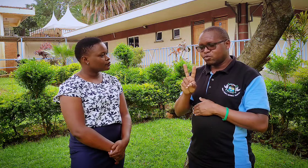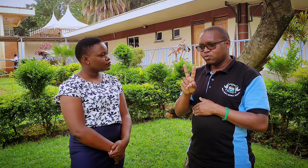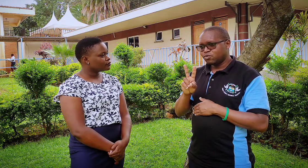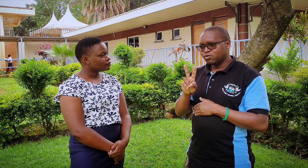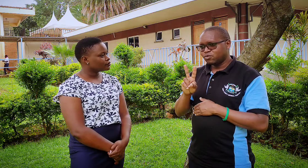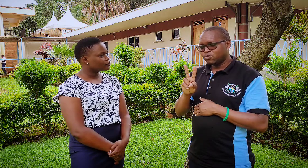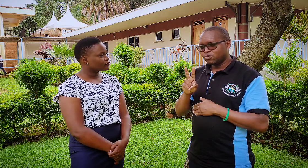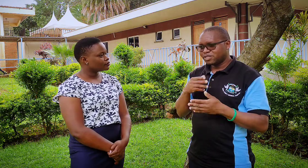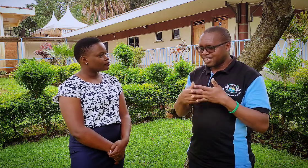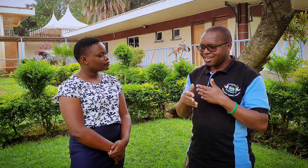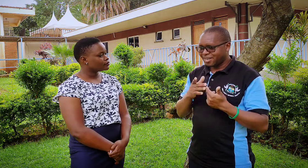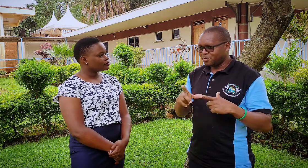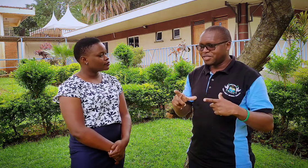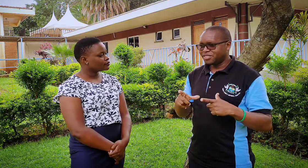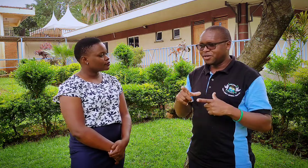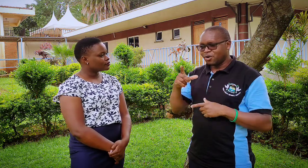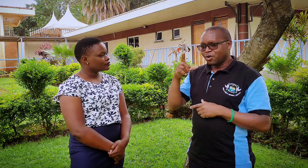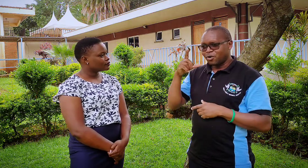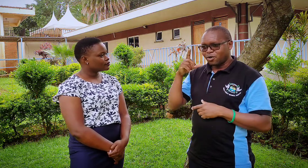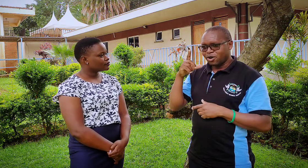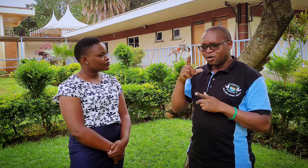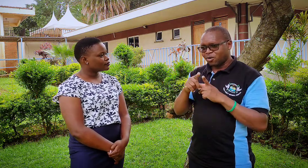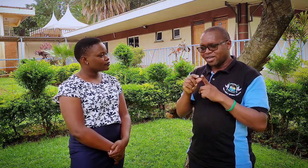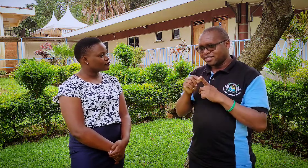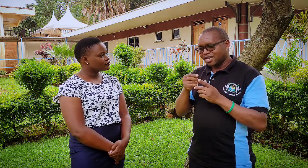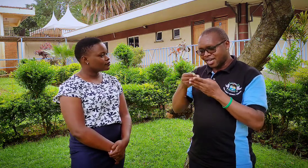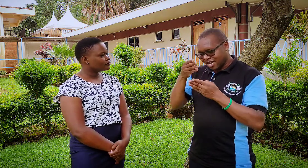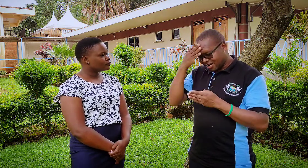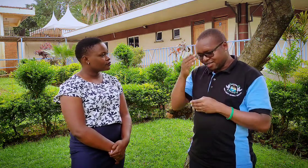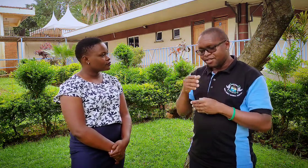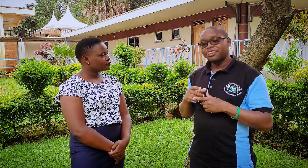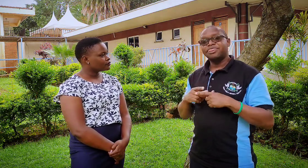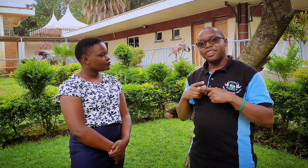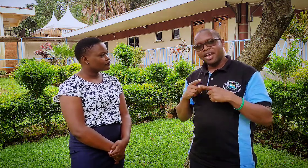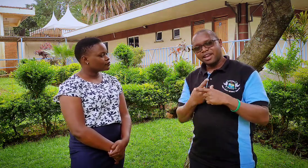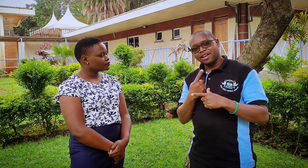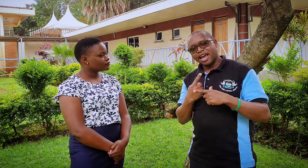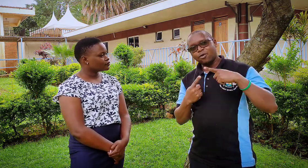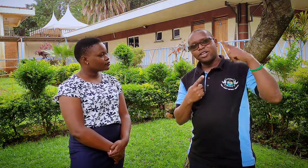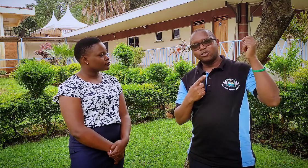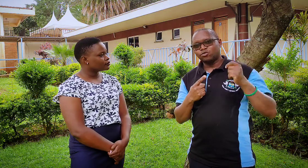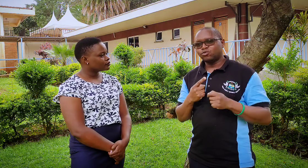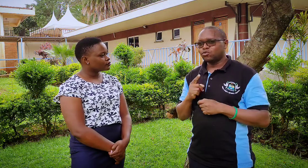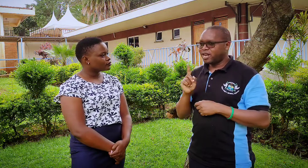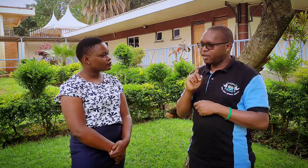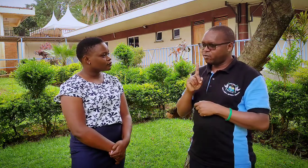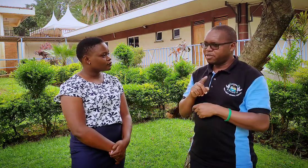sign language words i learned then i went to nairobi